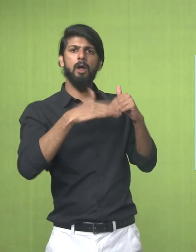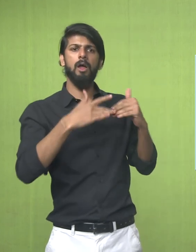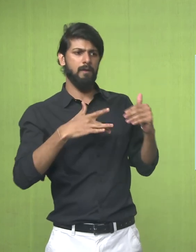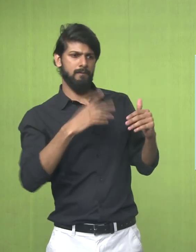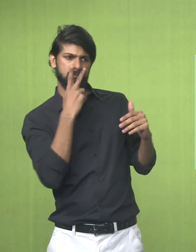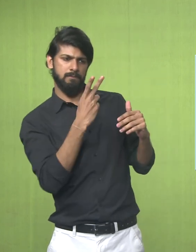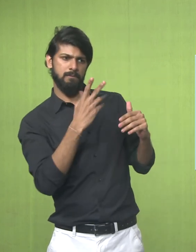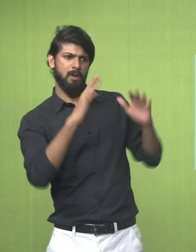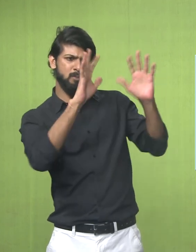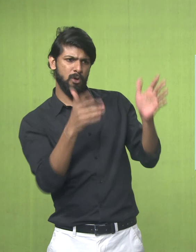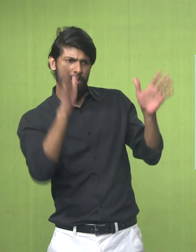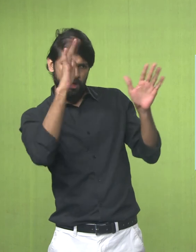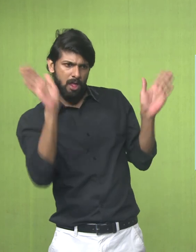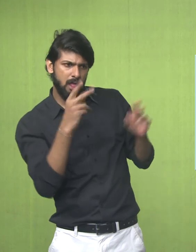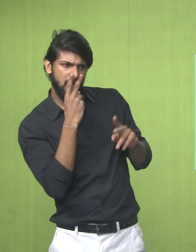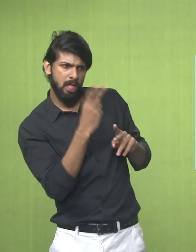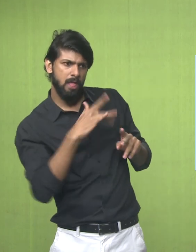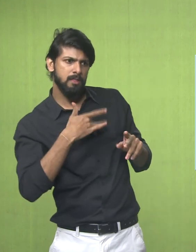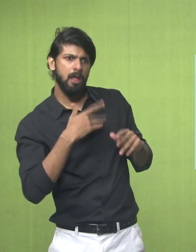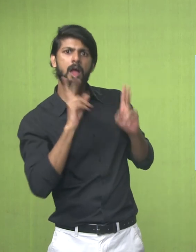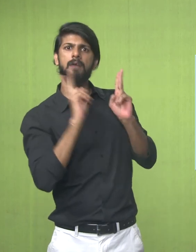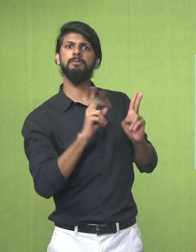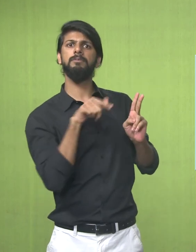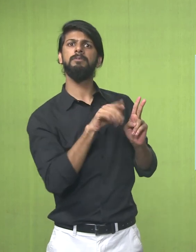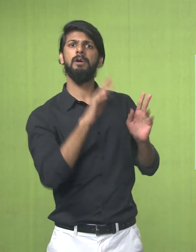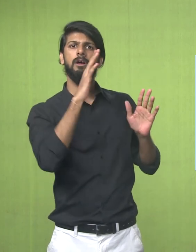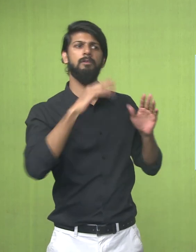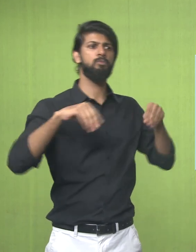Foliage Is Moving And The Bird Is Also Moving And